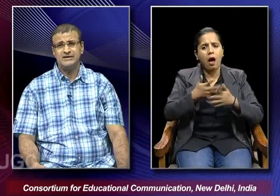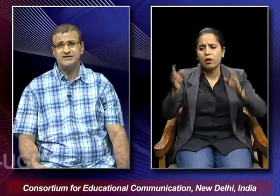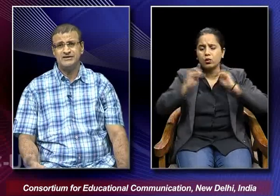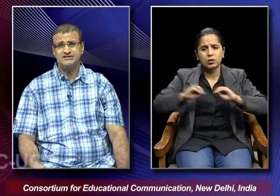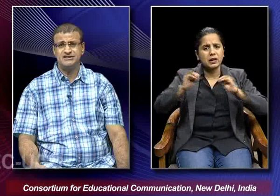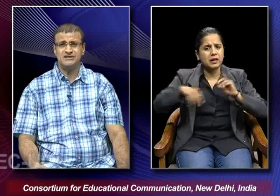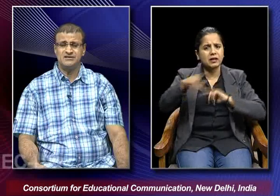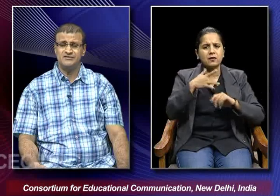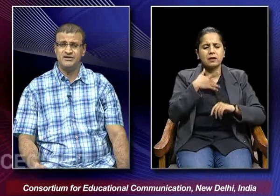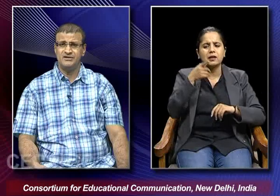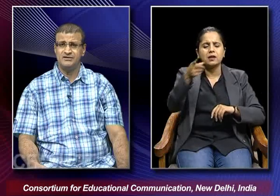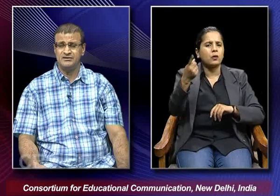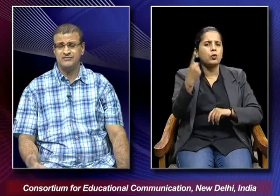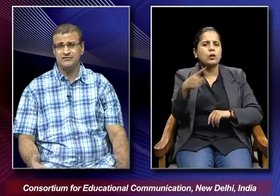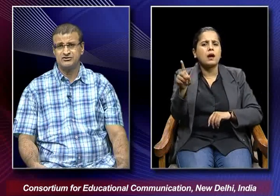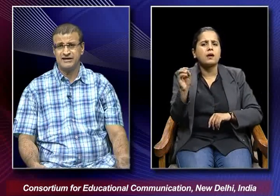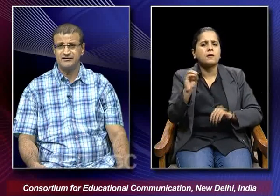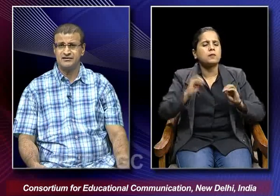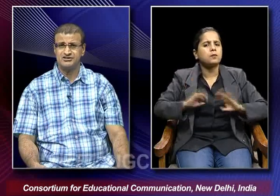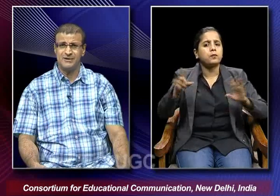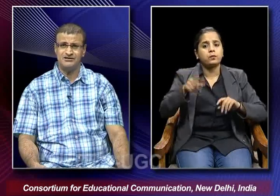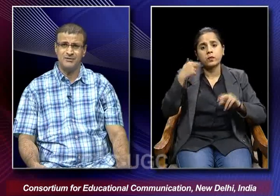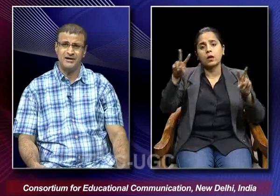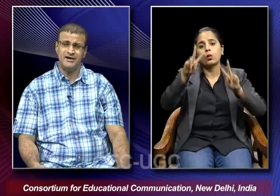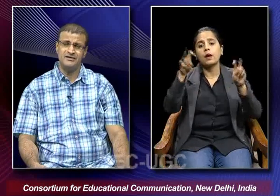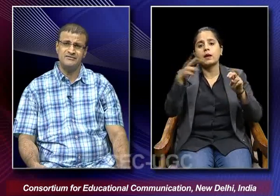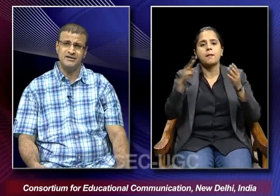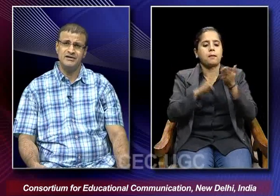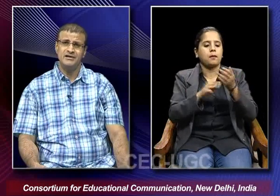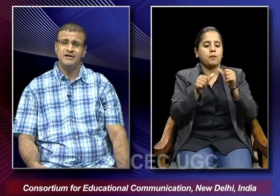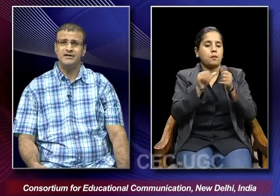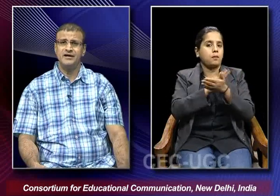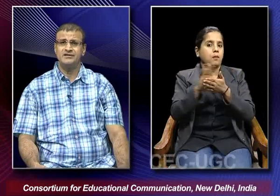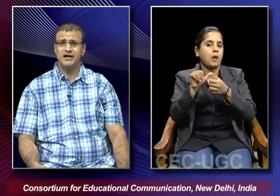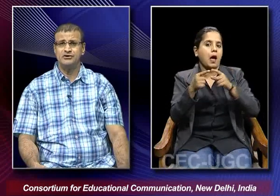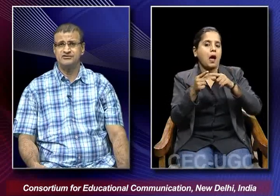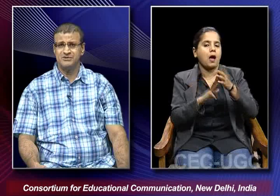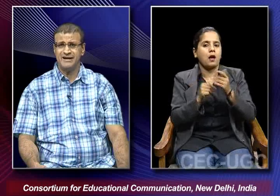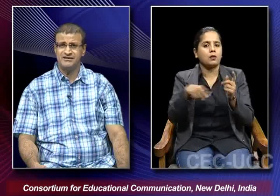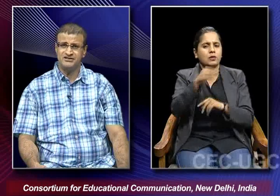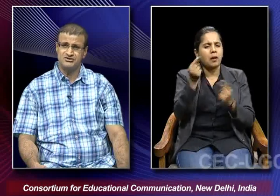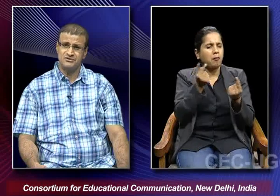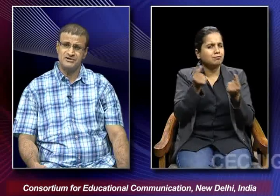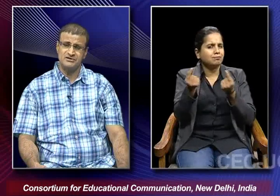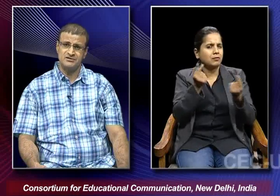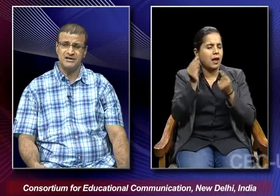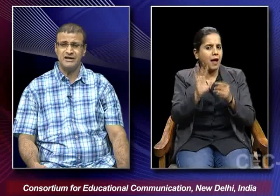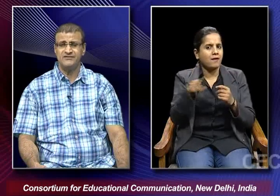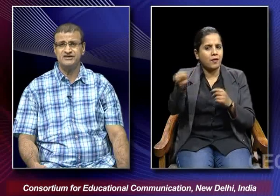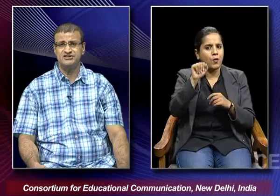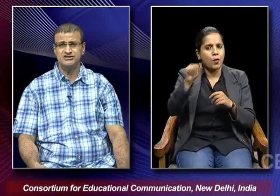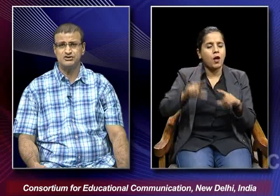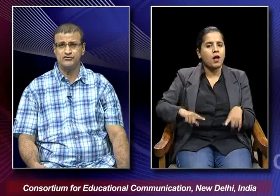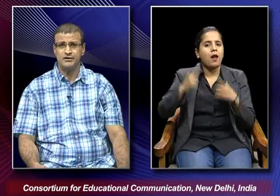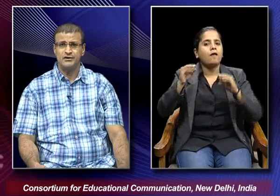when we see that the way the film was titled as Mahatma and the way it had the kind of similarities with the life